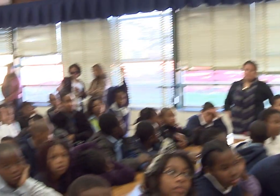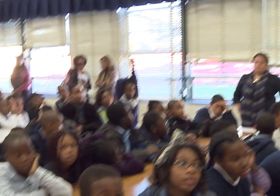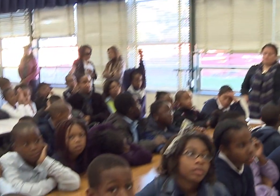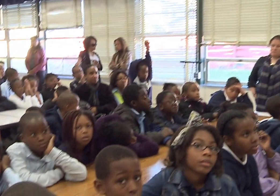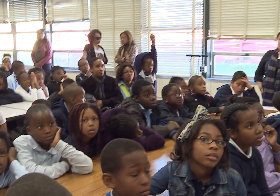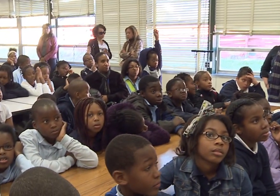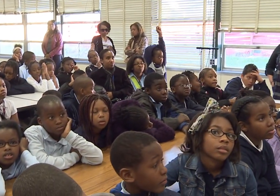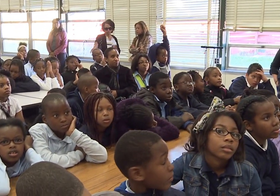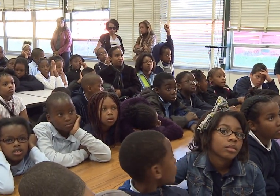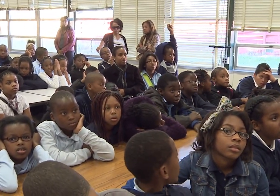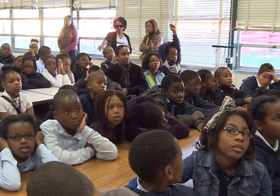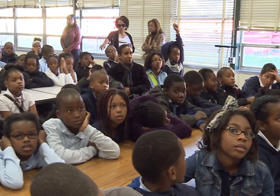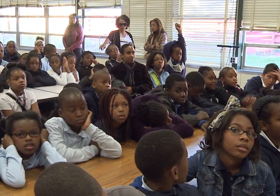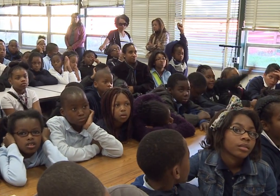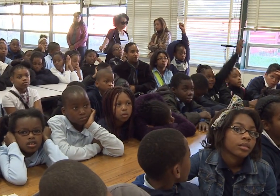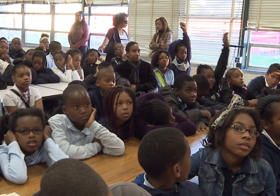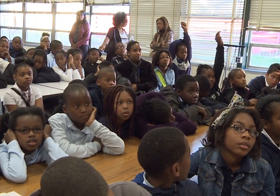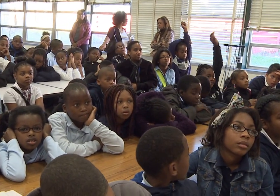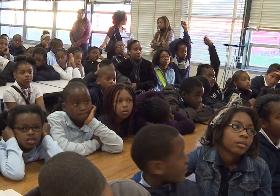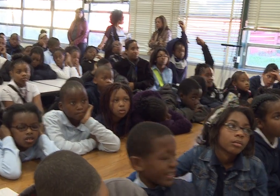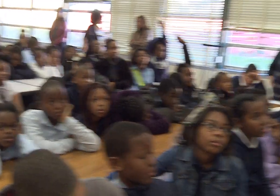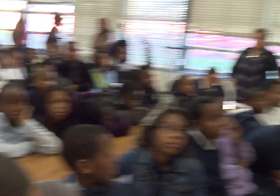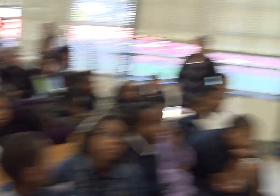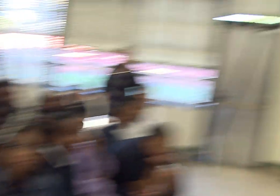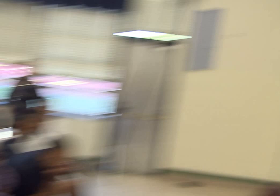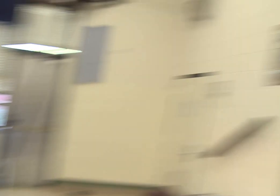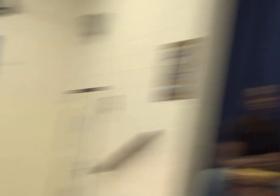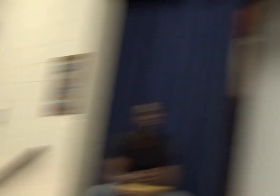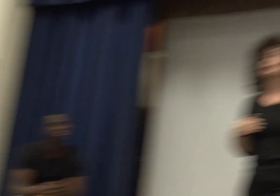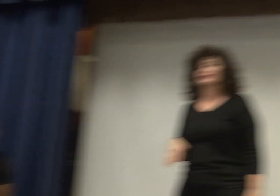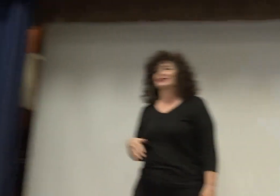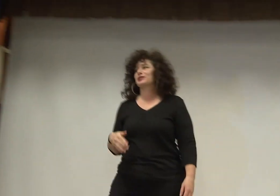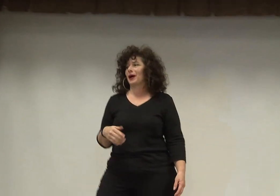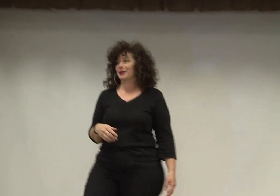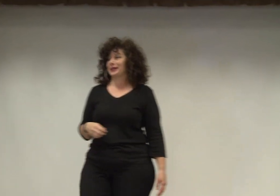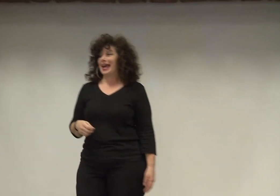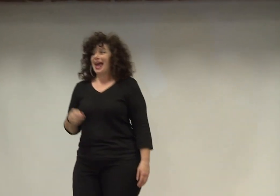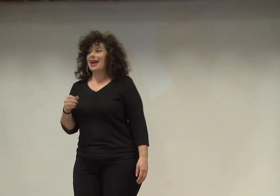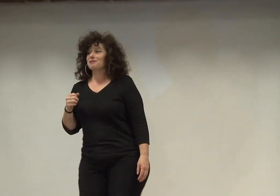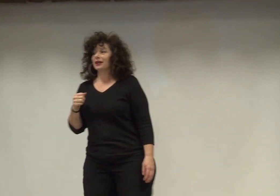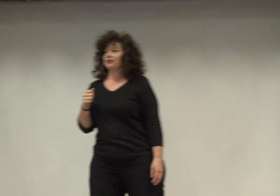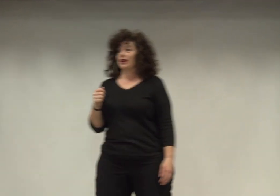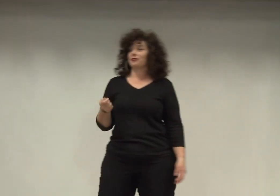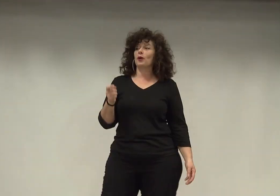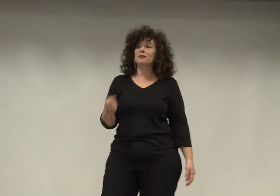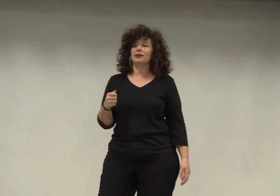to write stories? Actually, yes. She wanted to read. I have a book that inspired me? And one of my